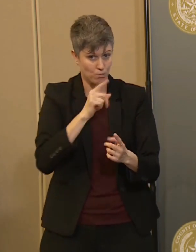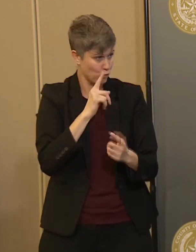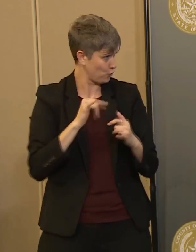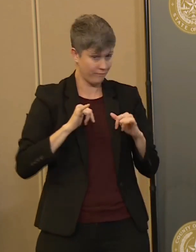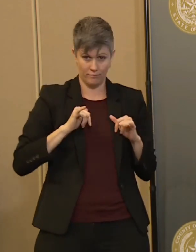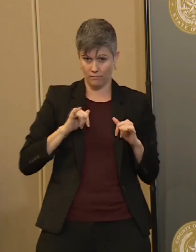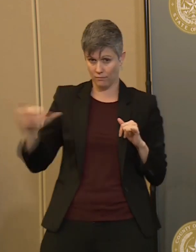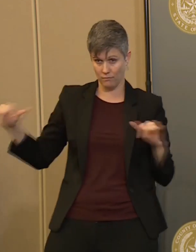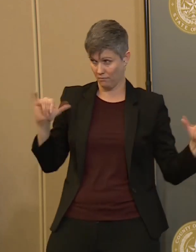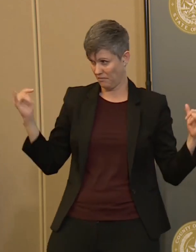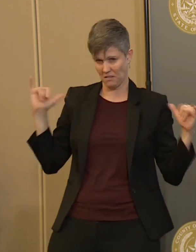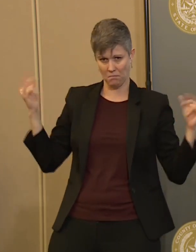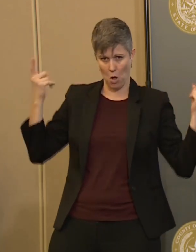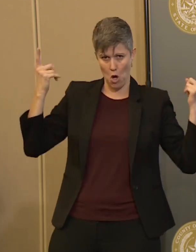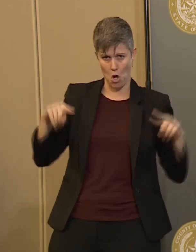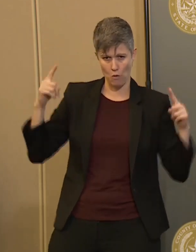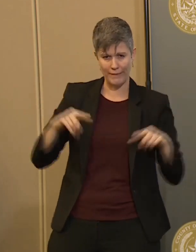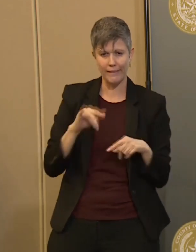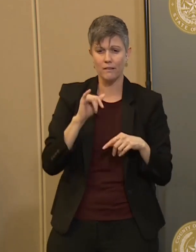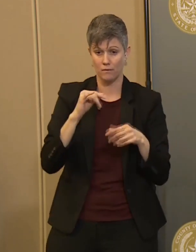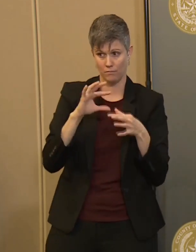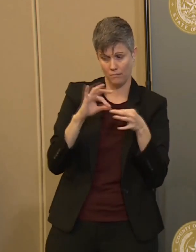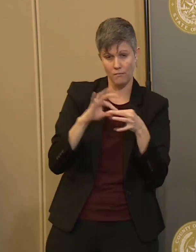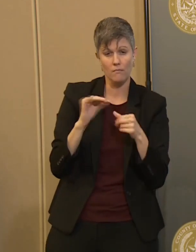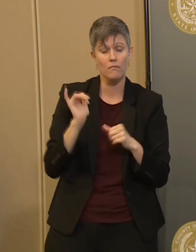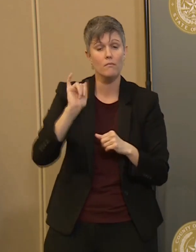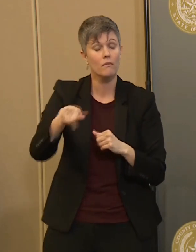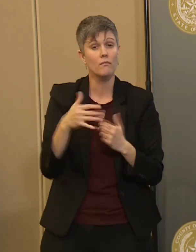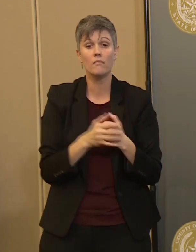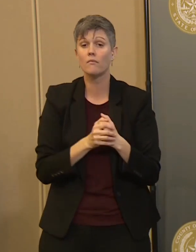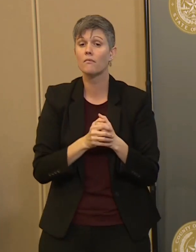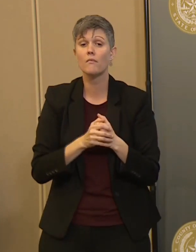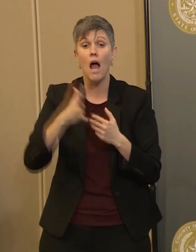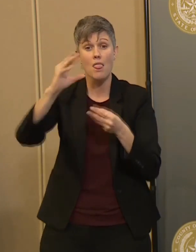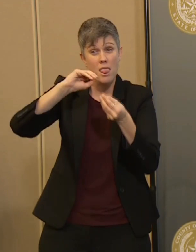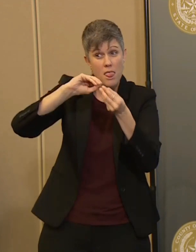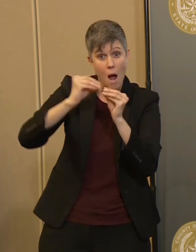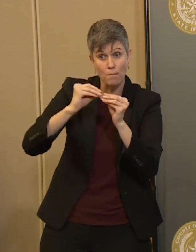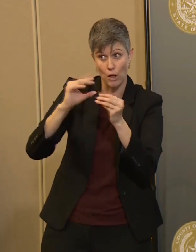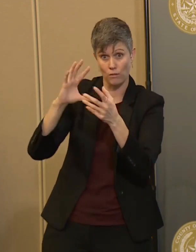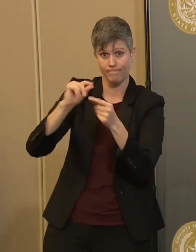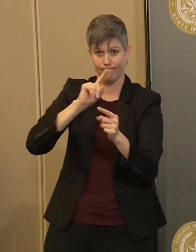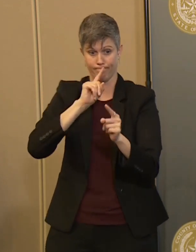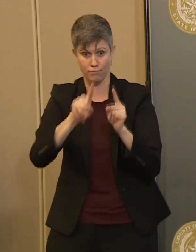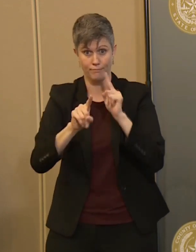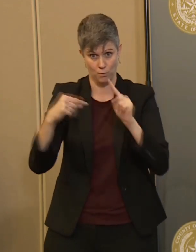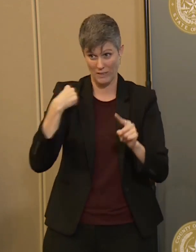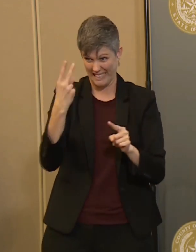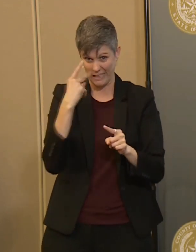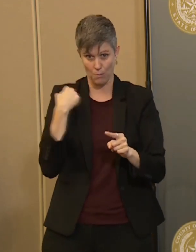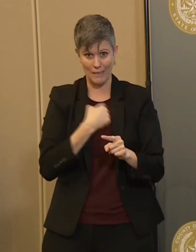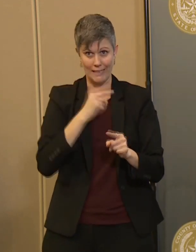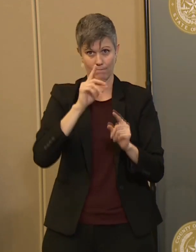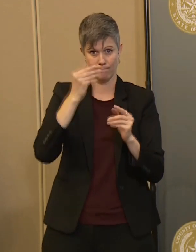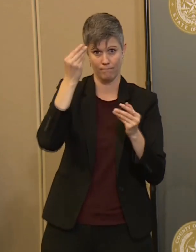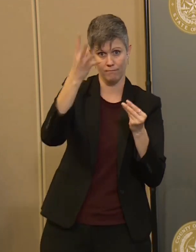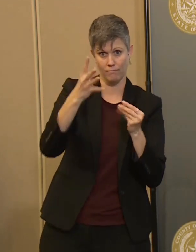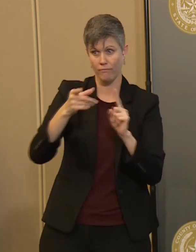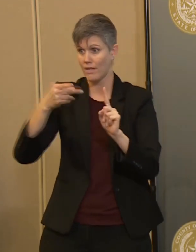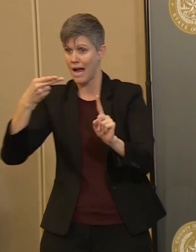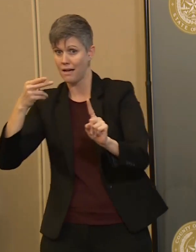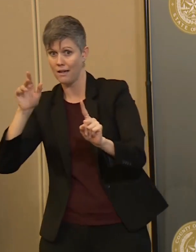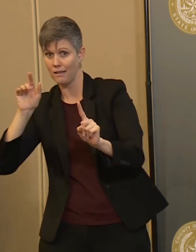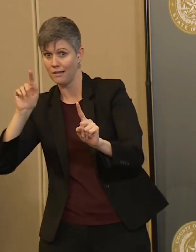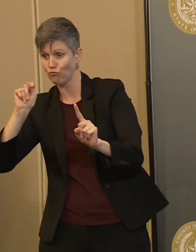elected, local elected officials that are here, as well as the number of orders you see coming out from Harris County, Tarrant County,